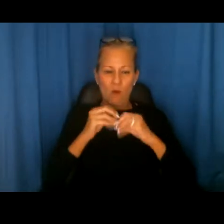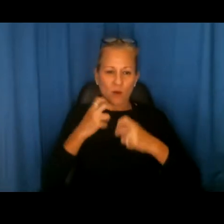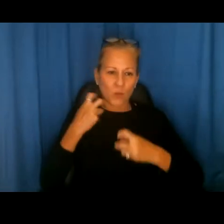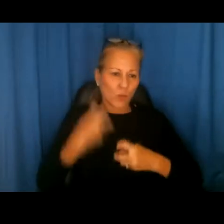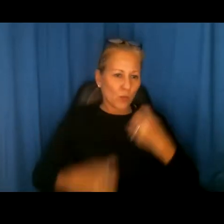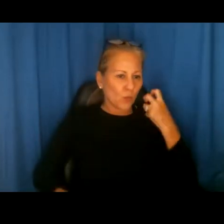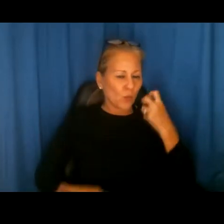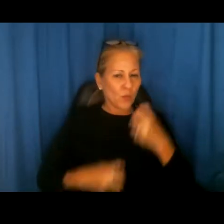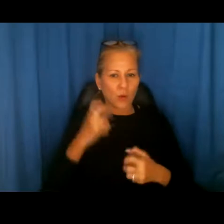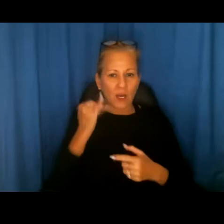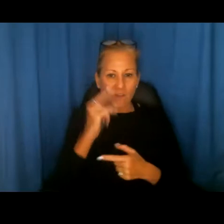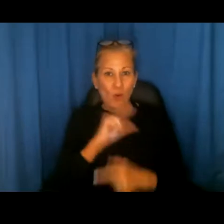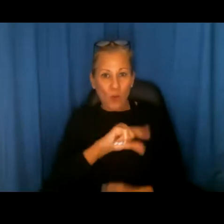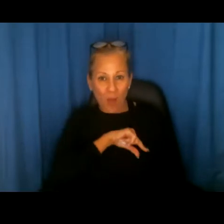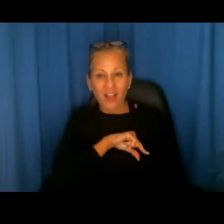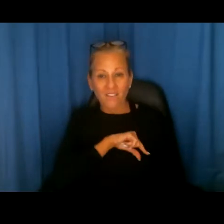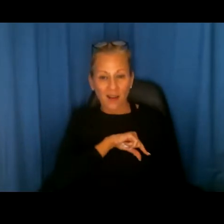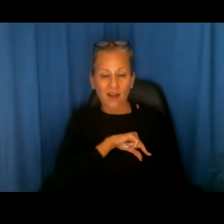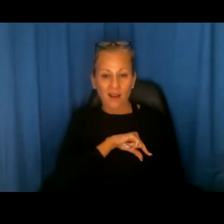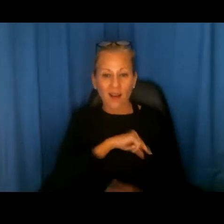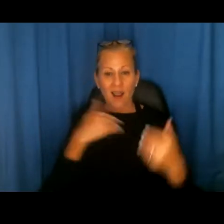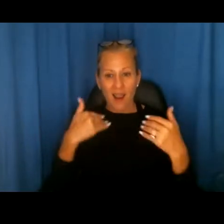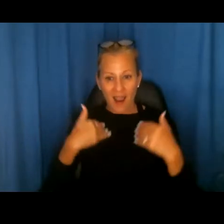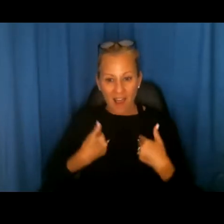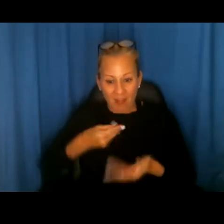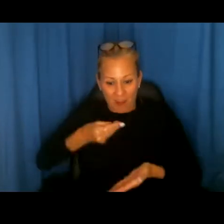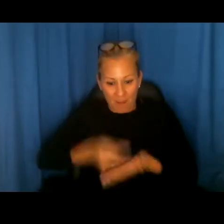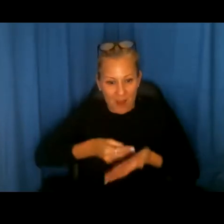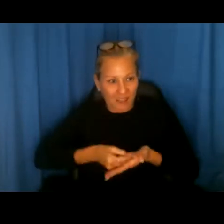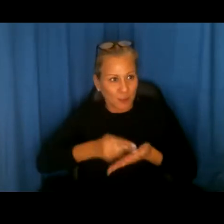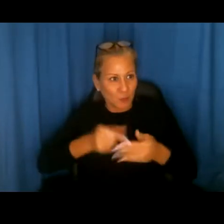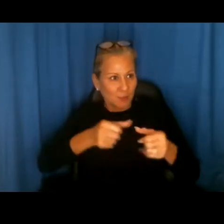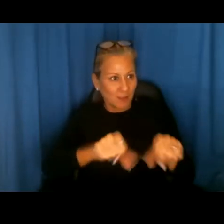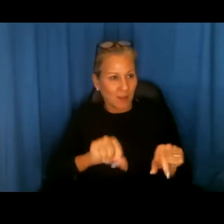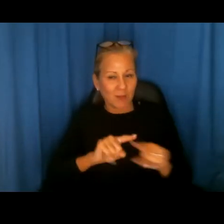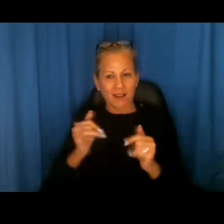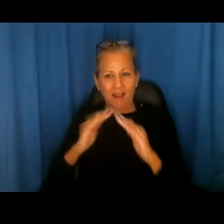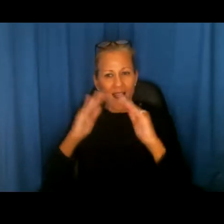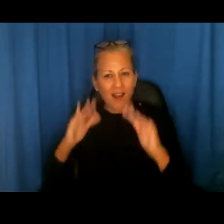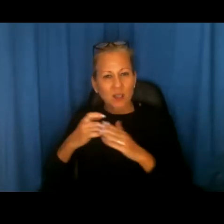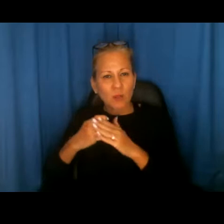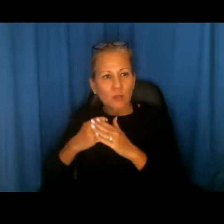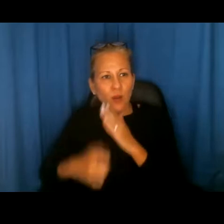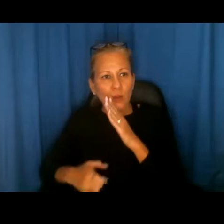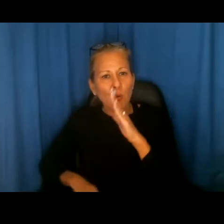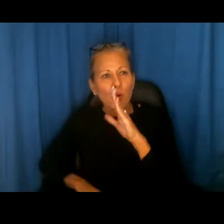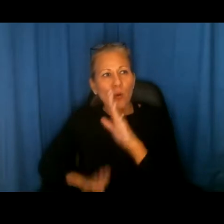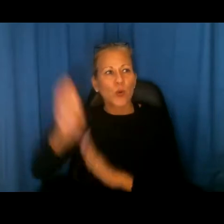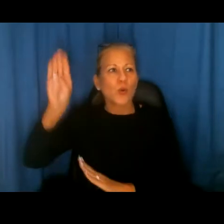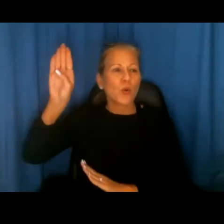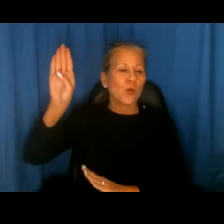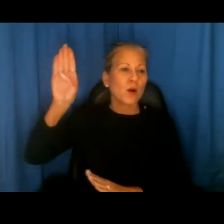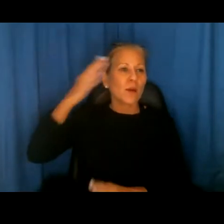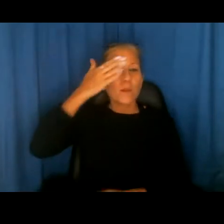if you qualify, uh, and have the down payment because housing prices have gone high up